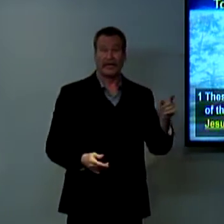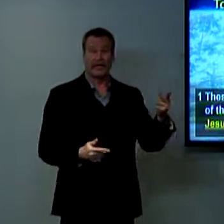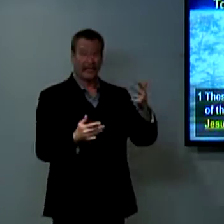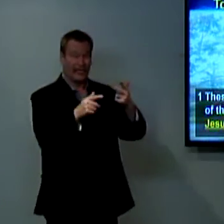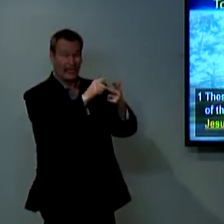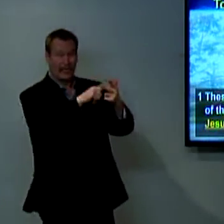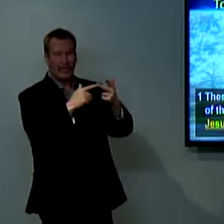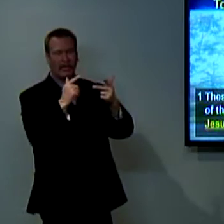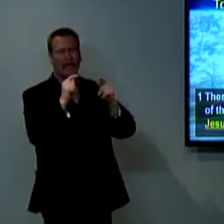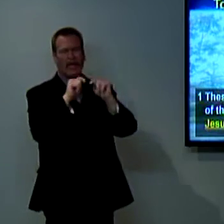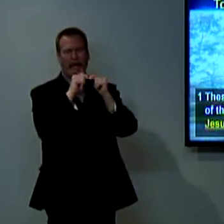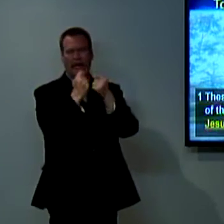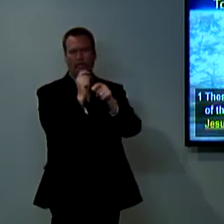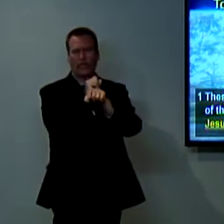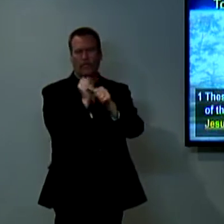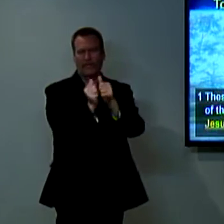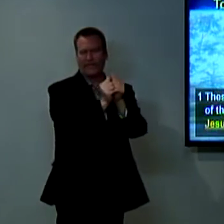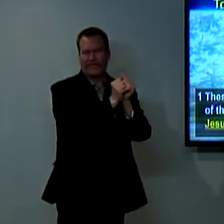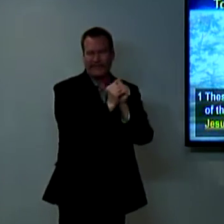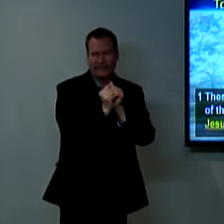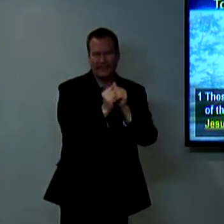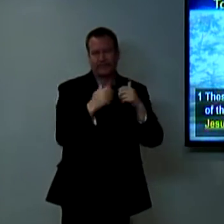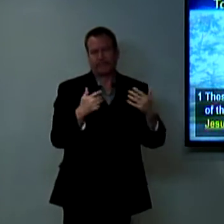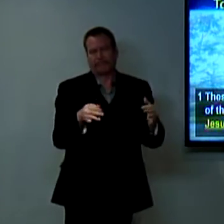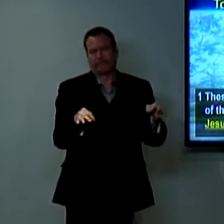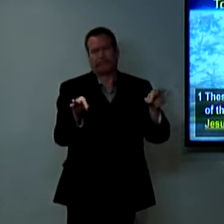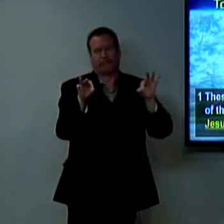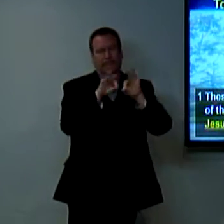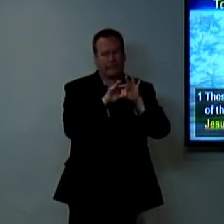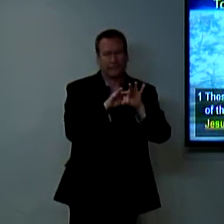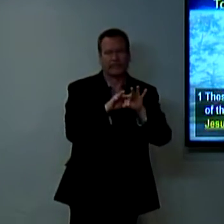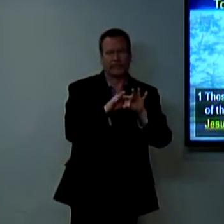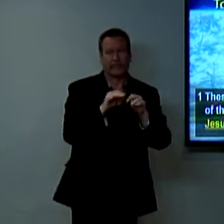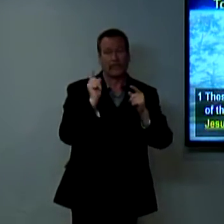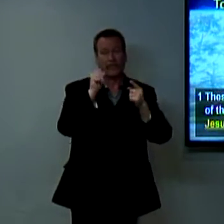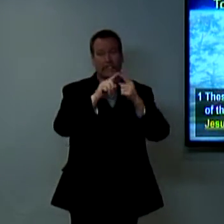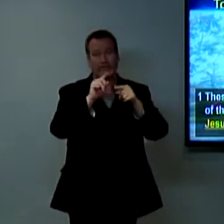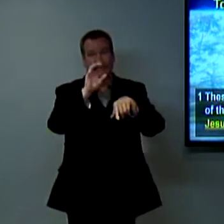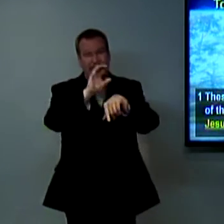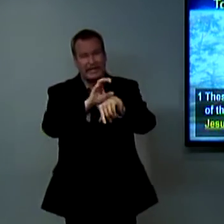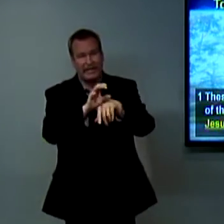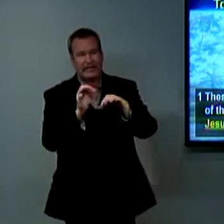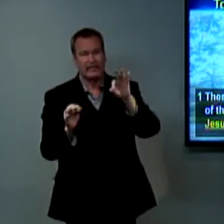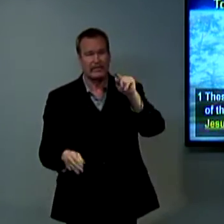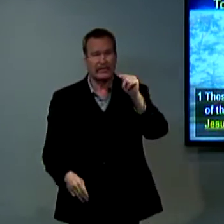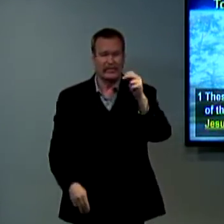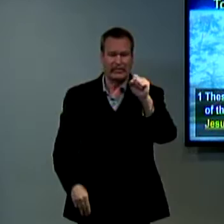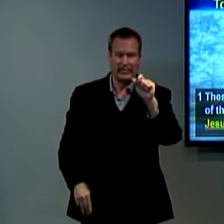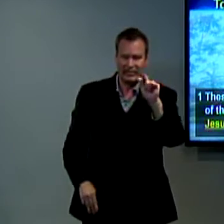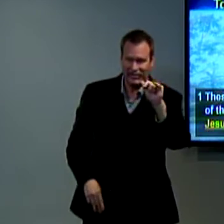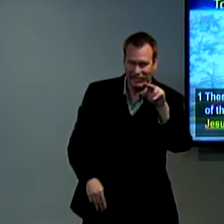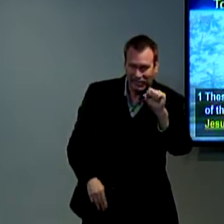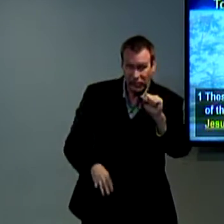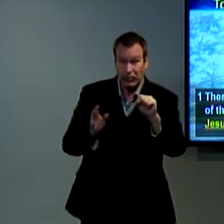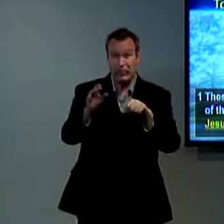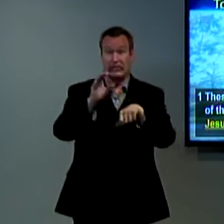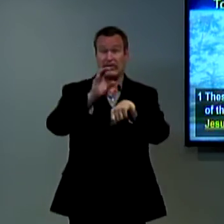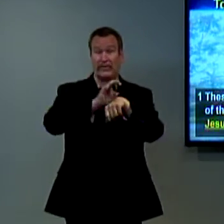it's amazing to consider that these three they were a team they worked together and they were writing this letter to the church